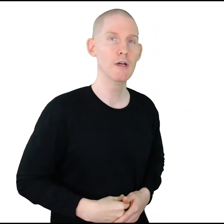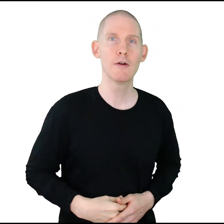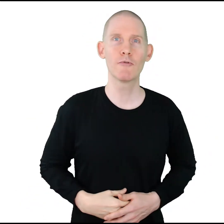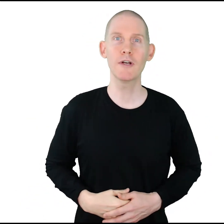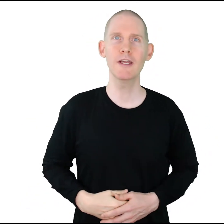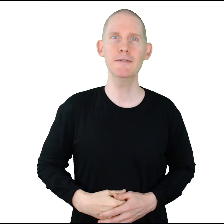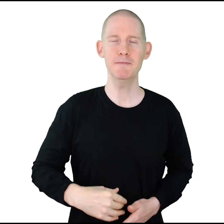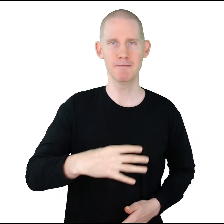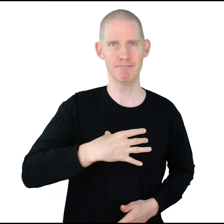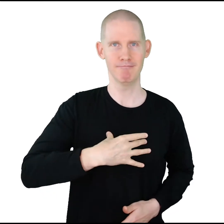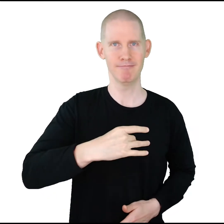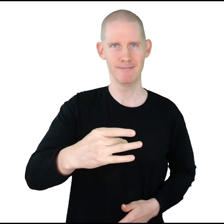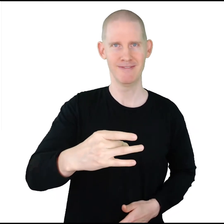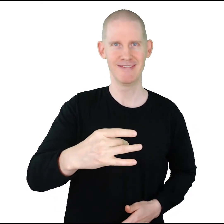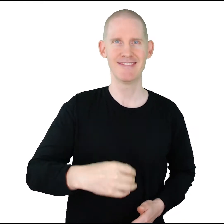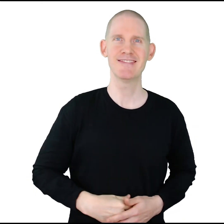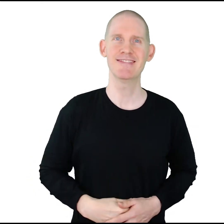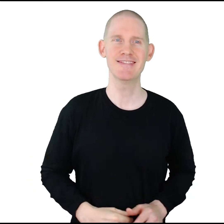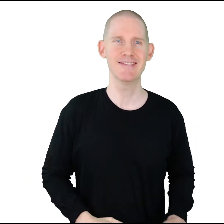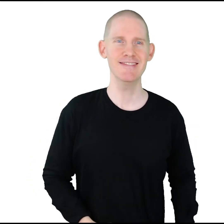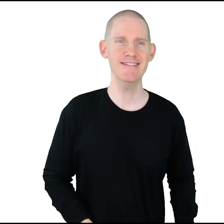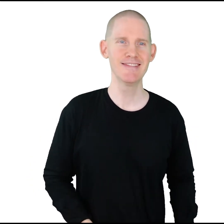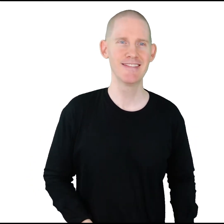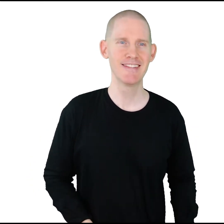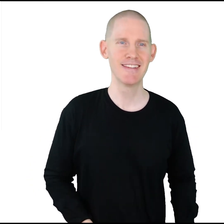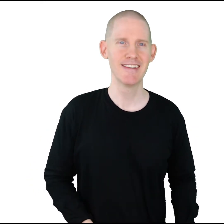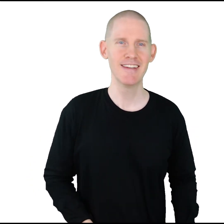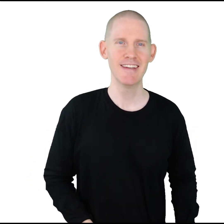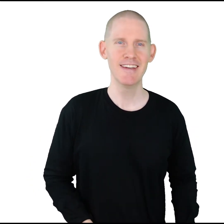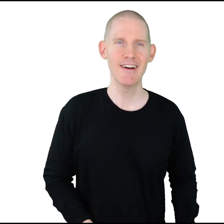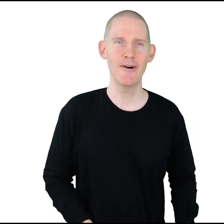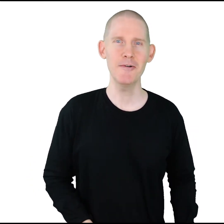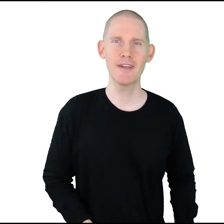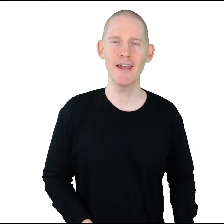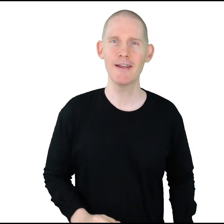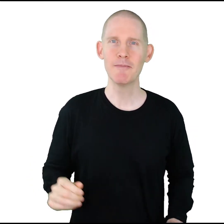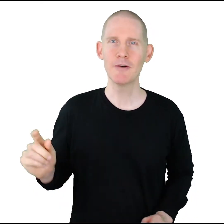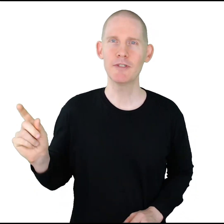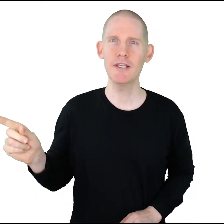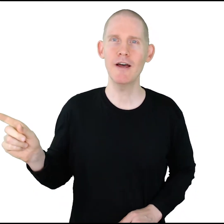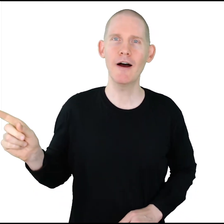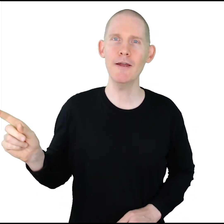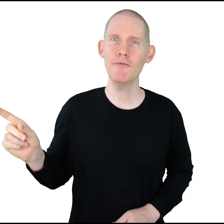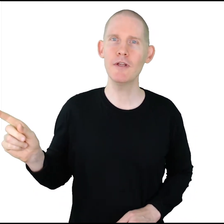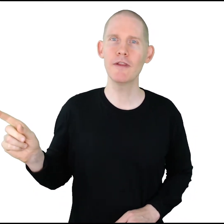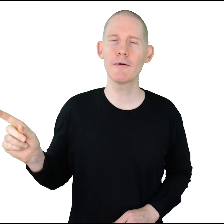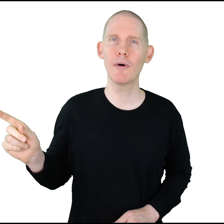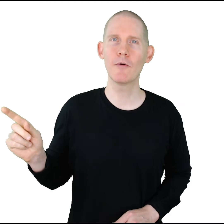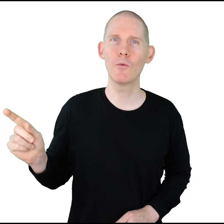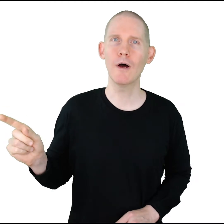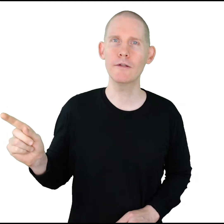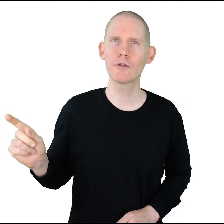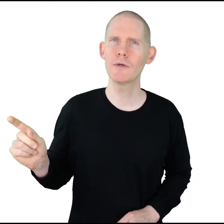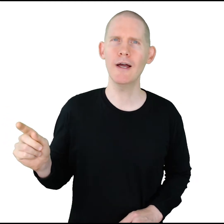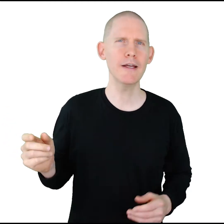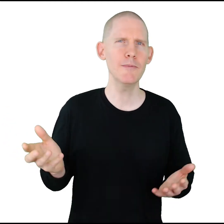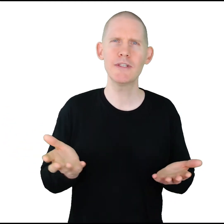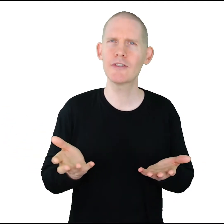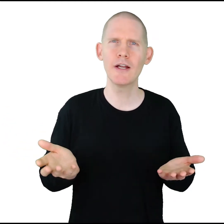Front again. Mm-hmm. Okay. We see the hyphen in there by what, so we're not gonna be signing